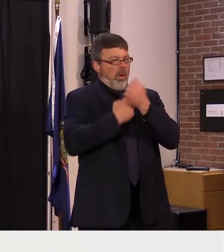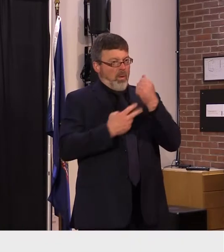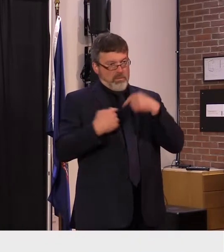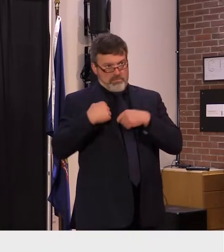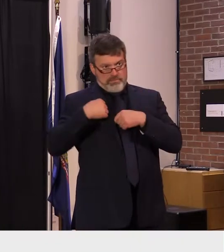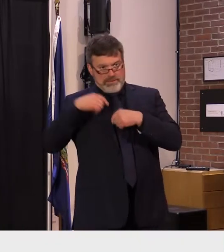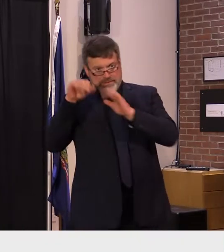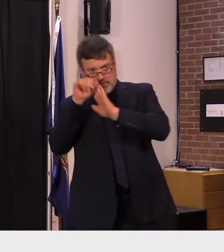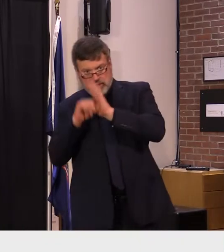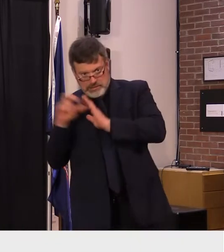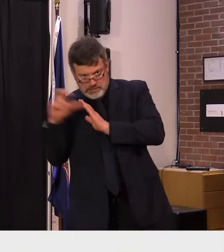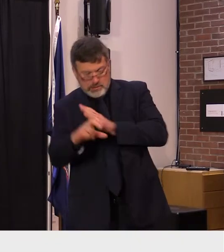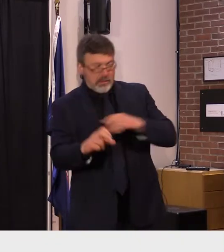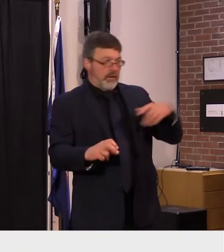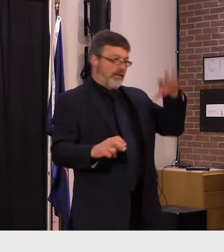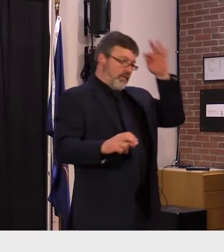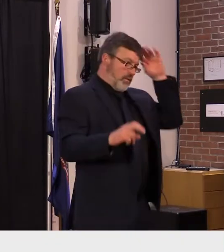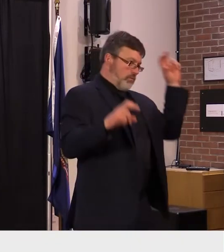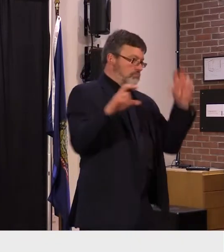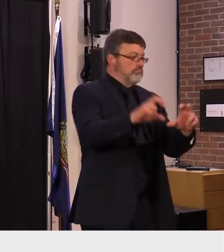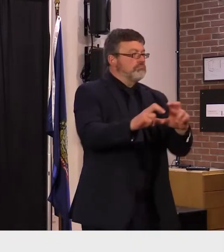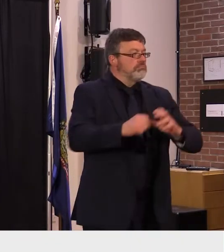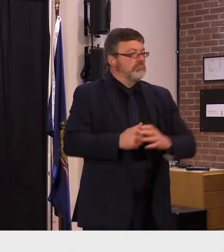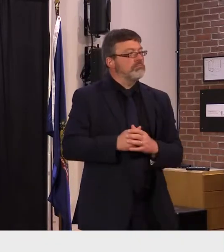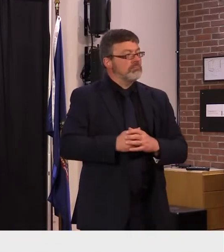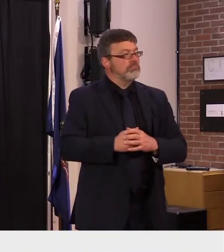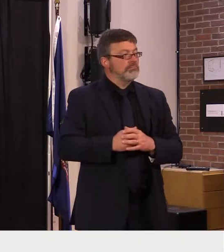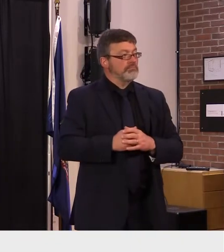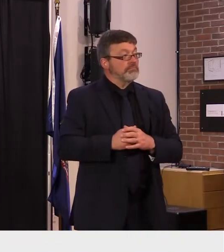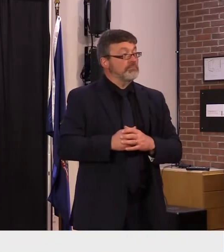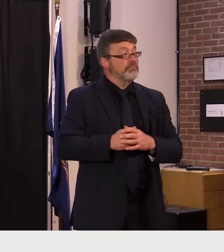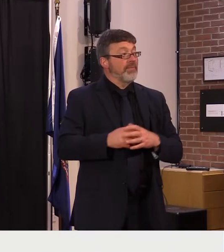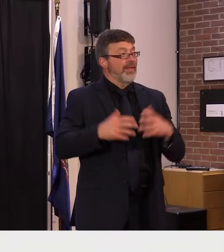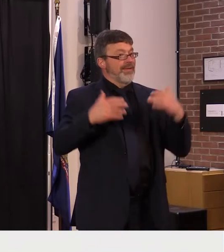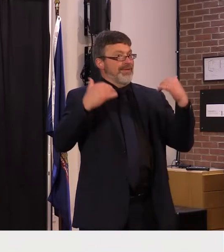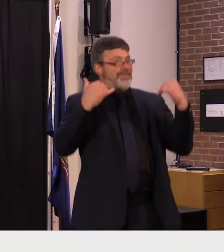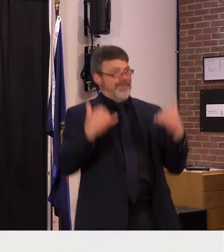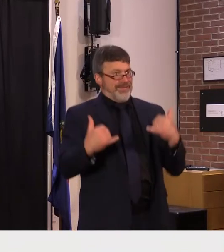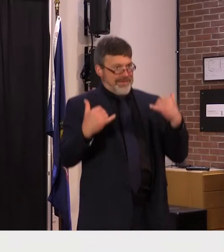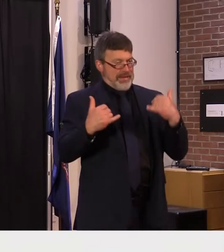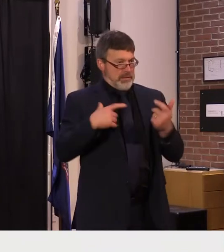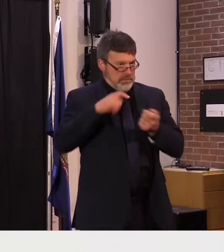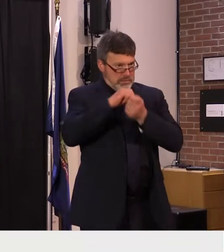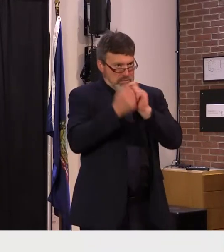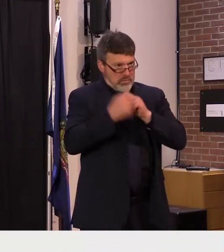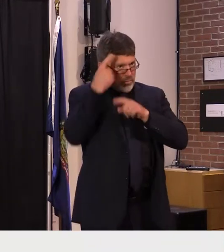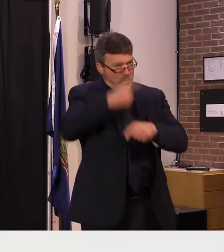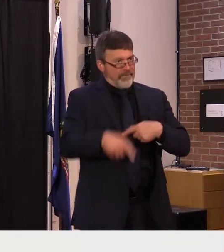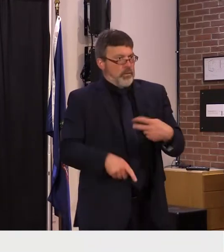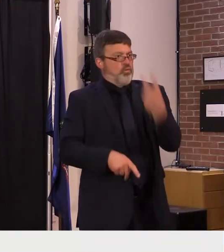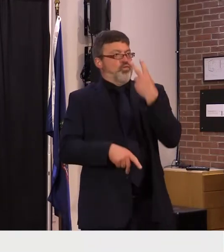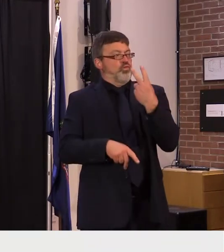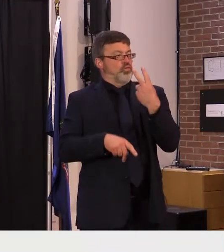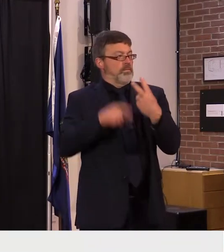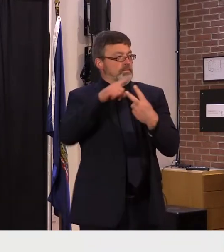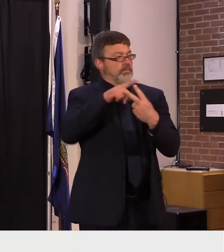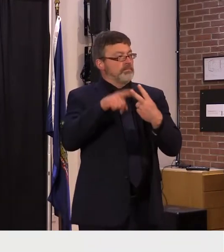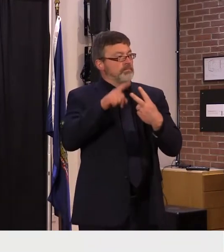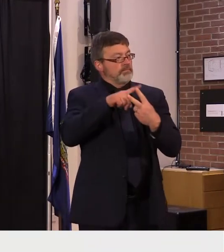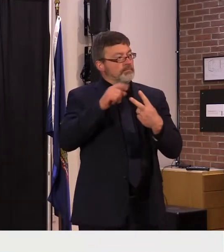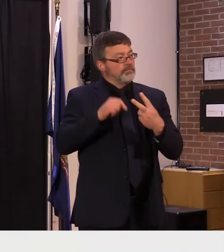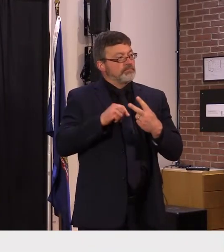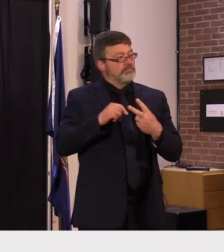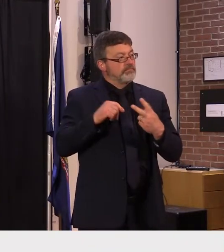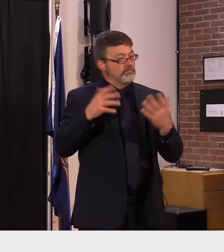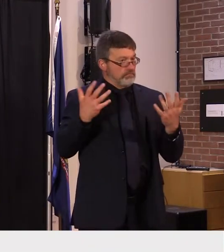goals the immediate goals are in two areas first is student academic needs particularly those needs as a